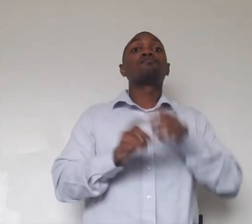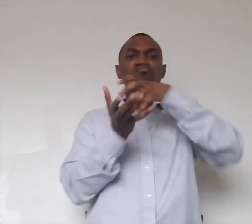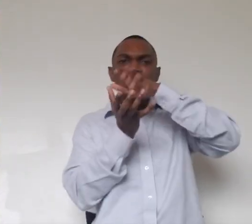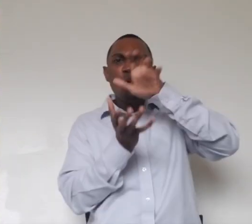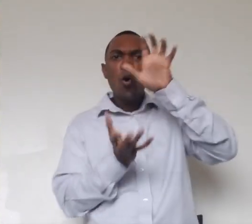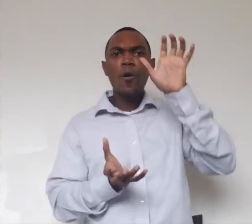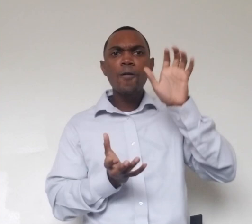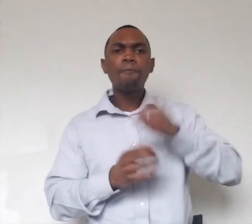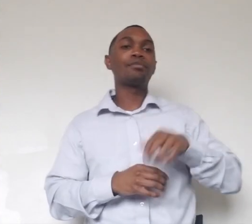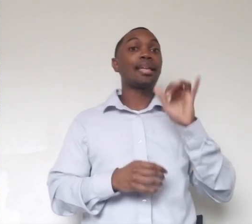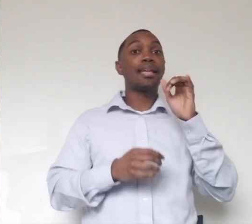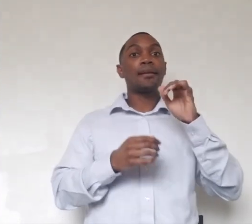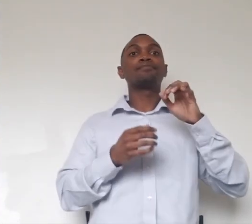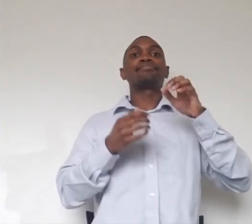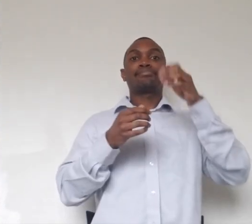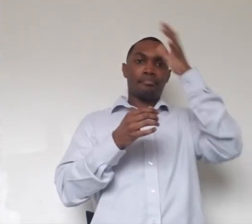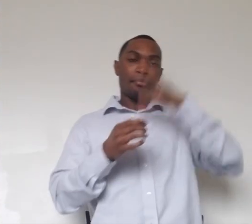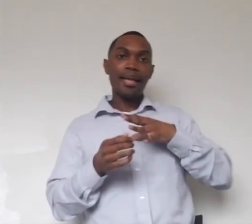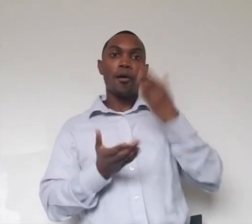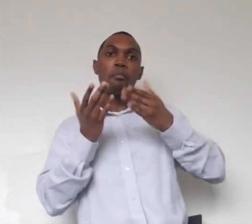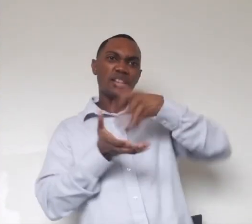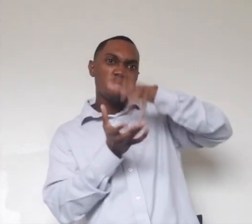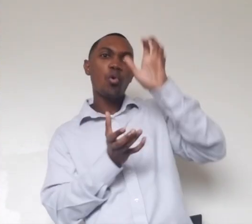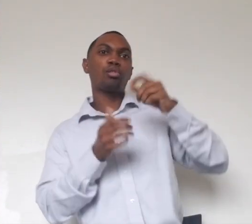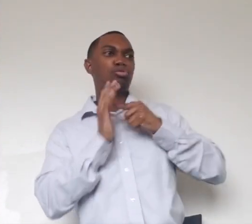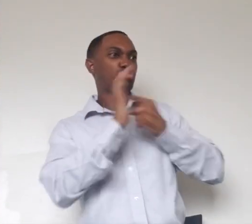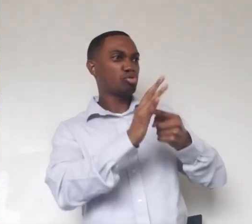healthy they are. So a male lion might roar to kind of show off in front of a female.